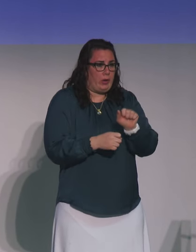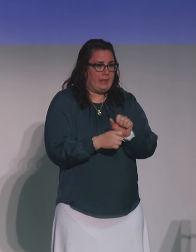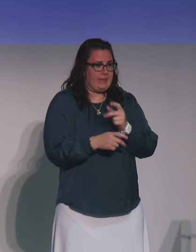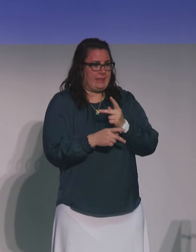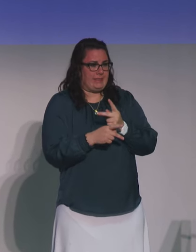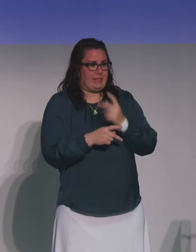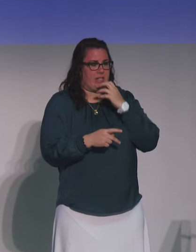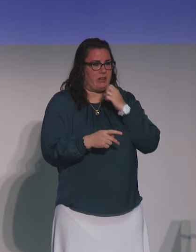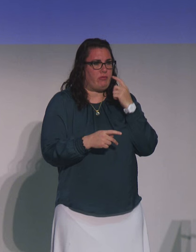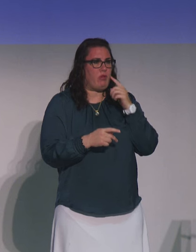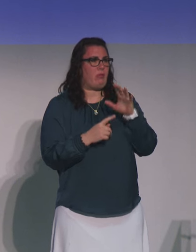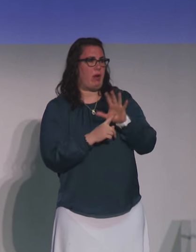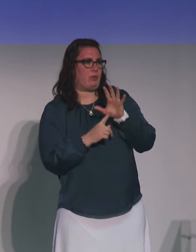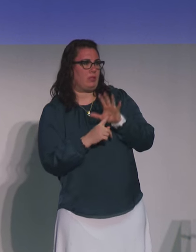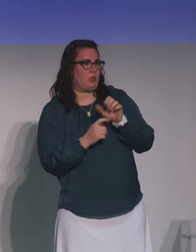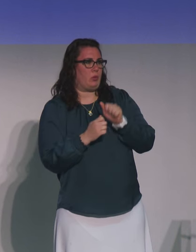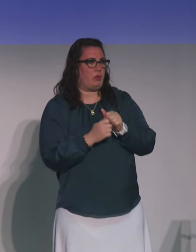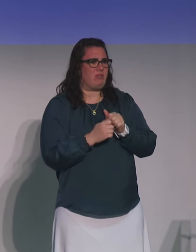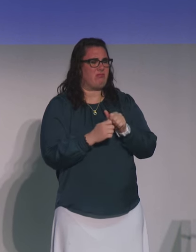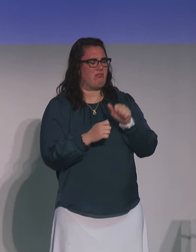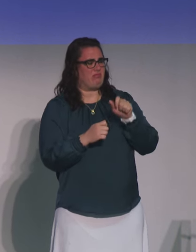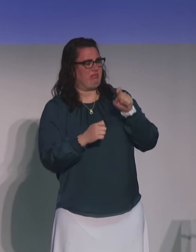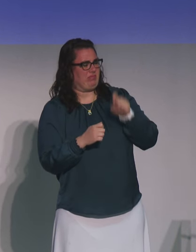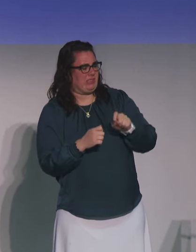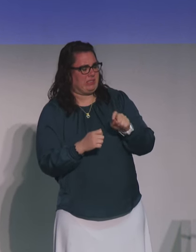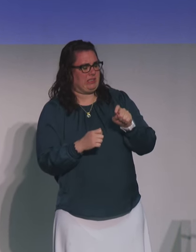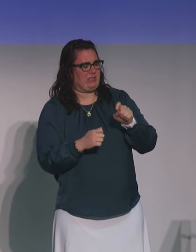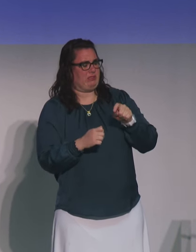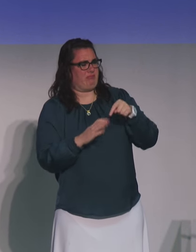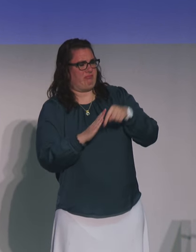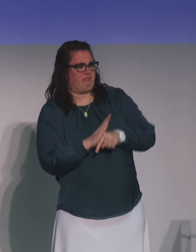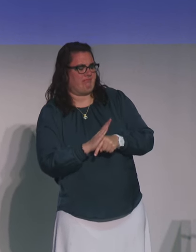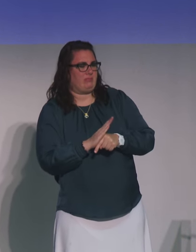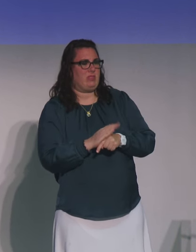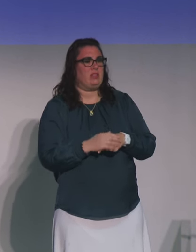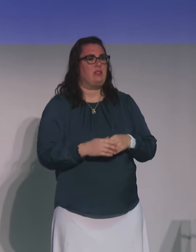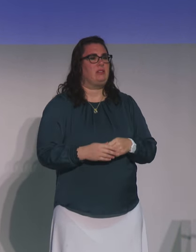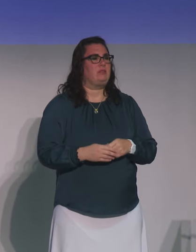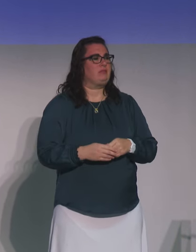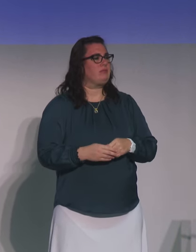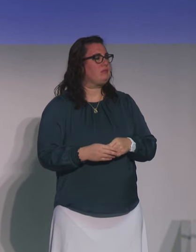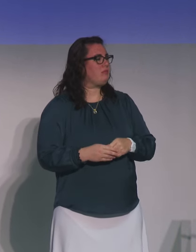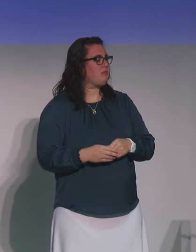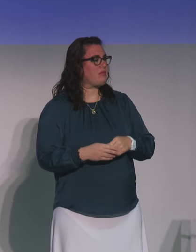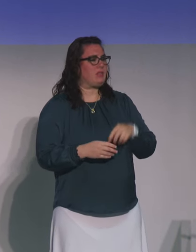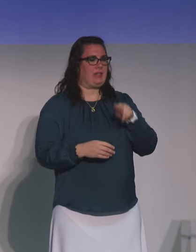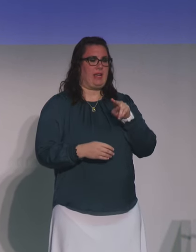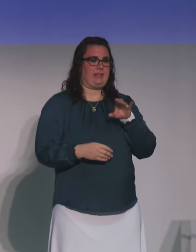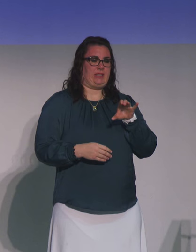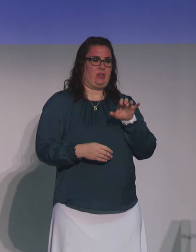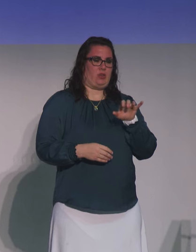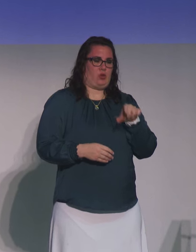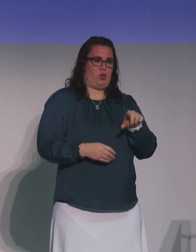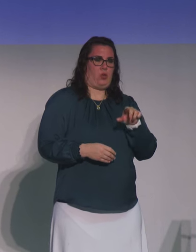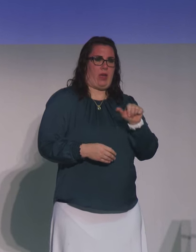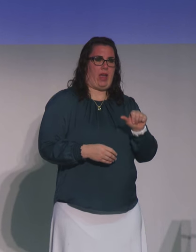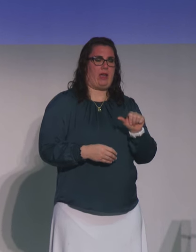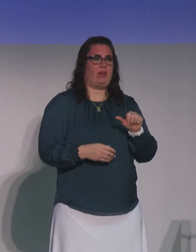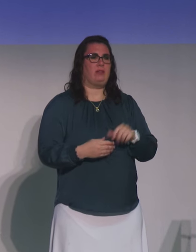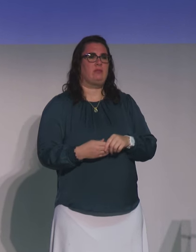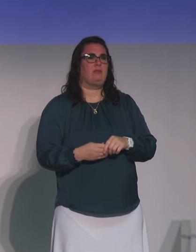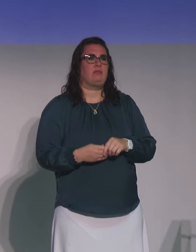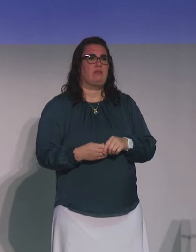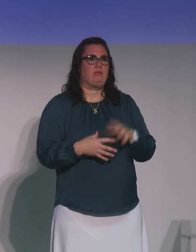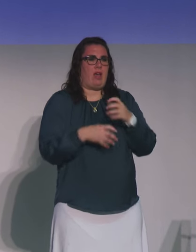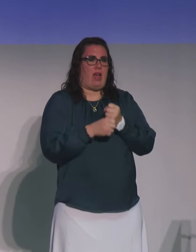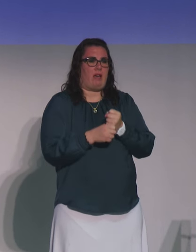populations with complex needs, including at TEDMed, NCQA, Oliver Wyman